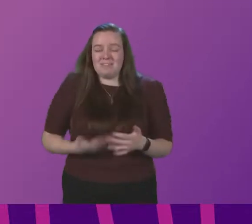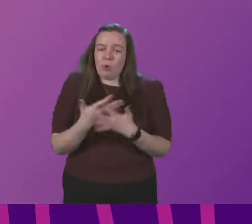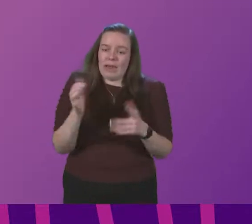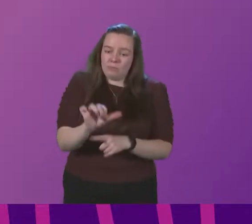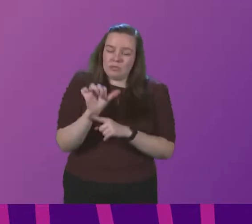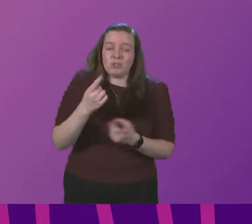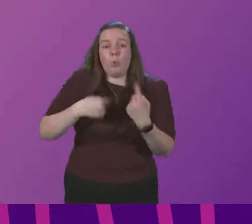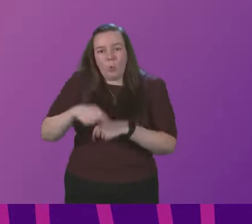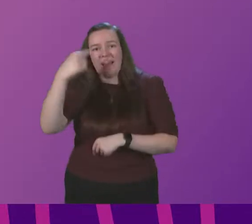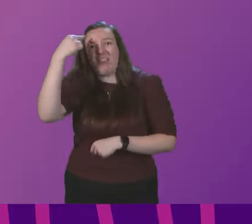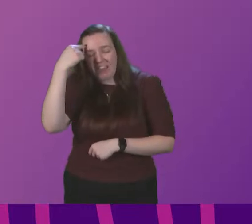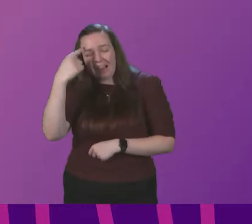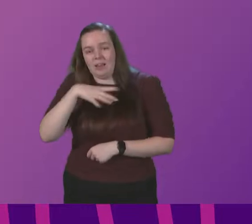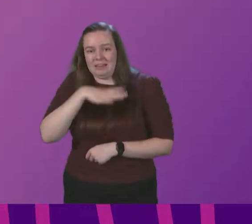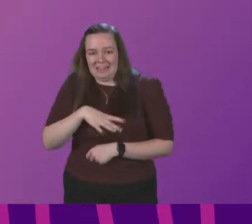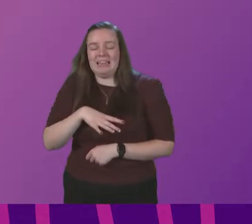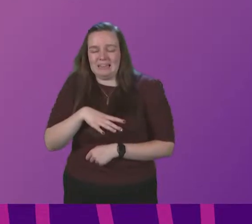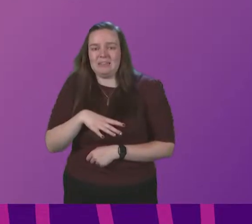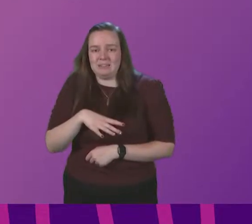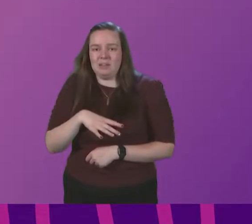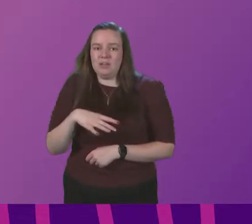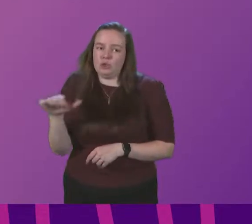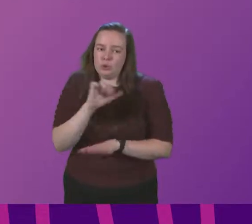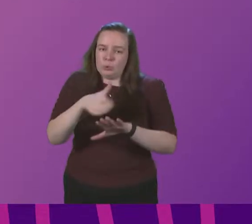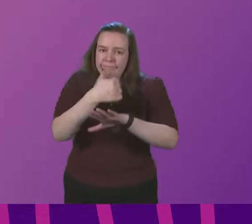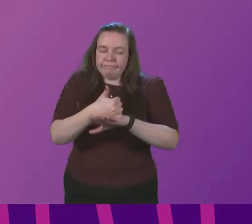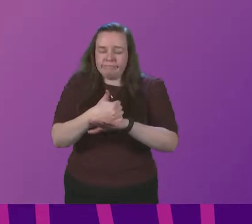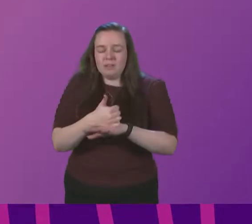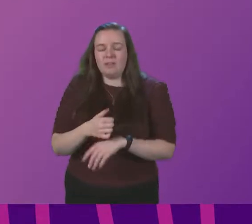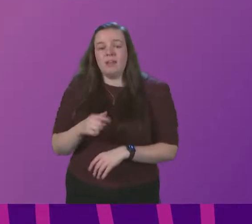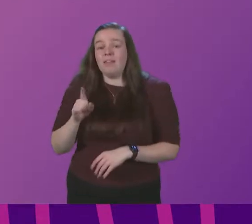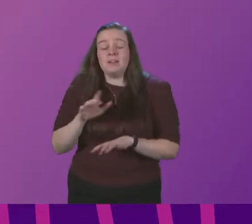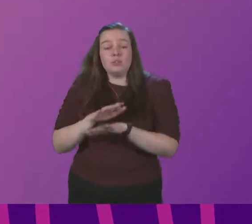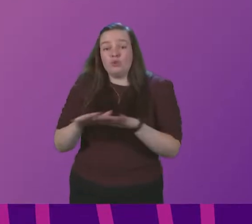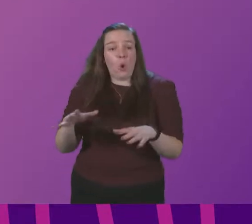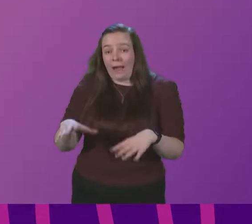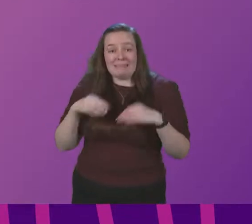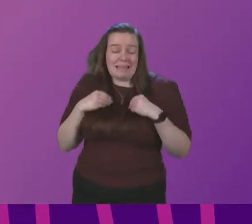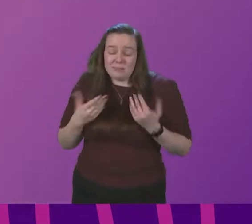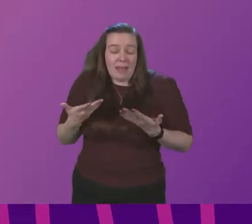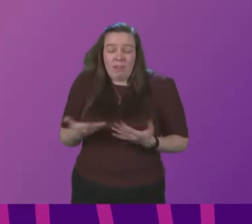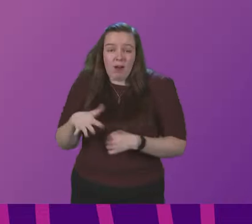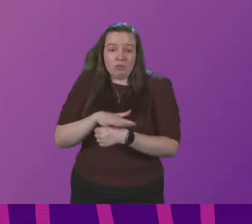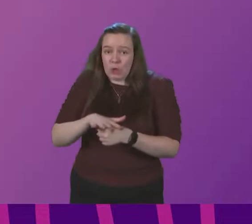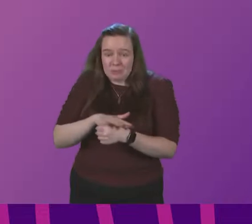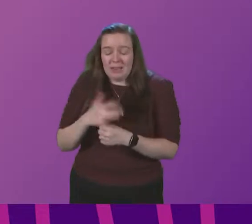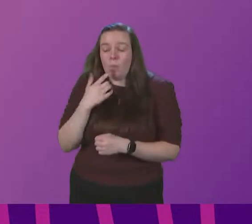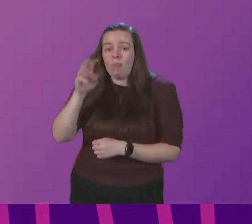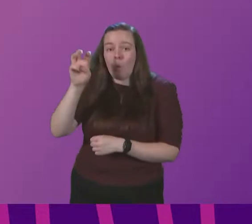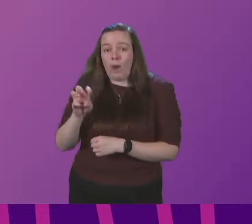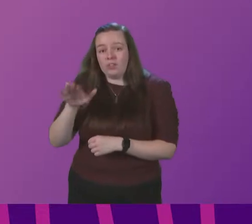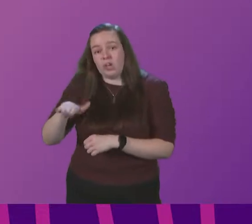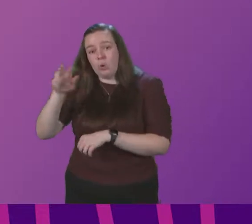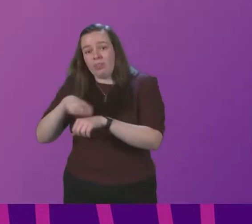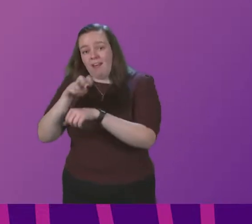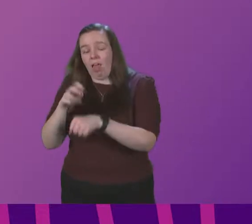we think are necessary and wish to put in place. That is not acceptable in current circumstances, with the Welsh and Northern Irish